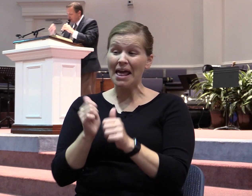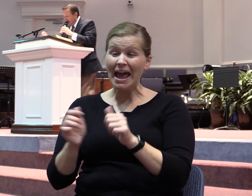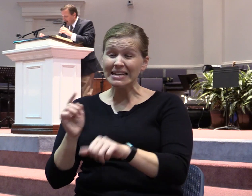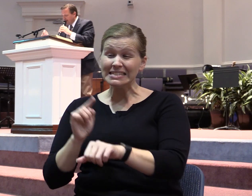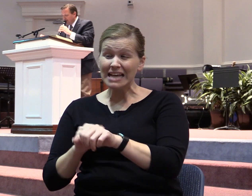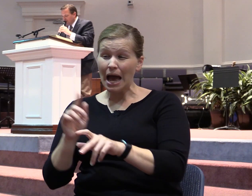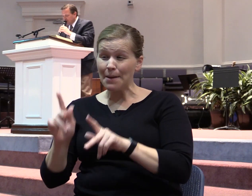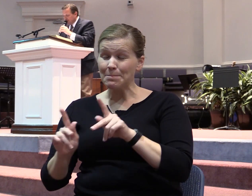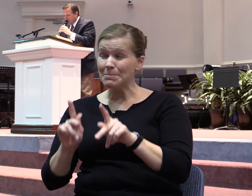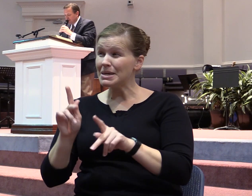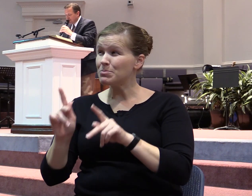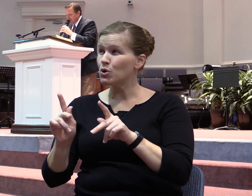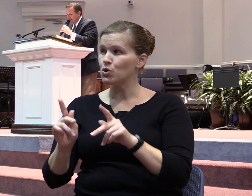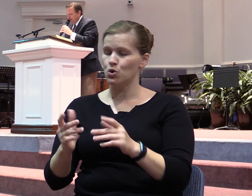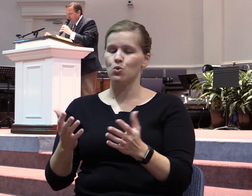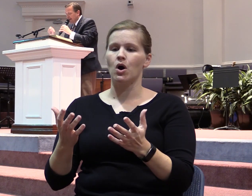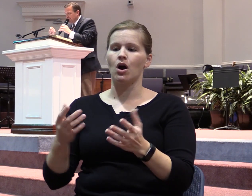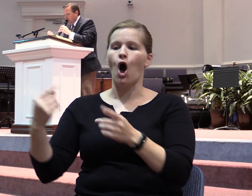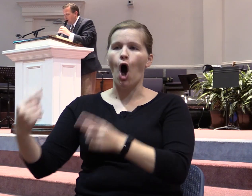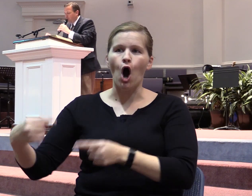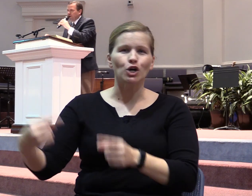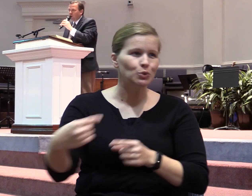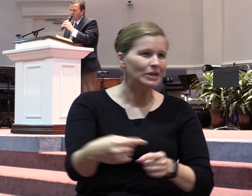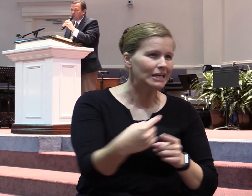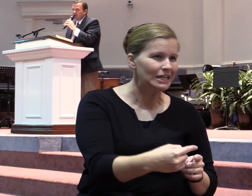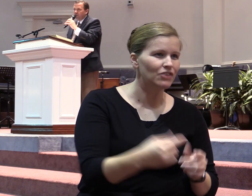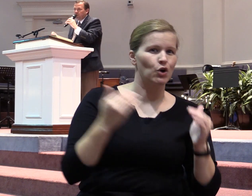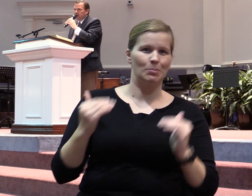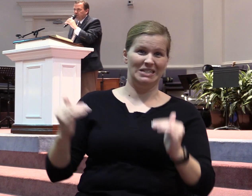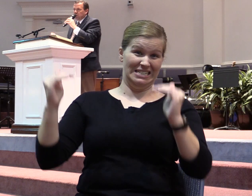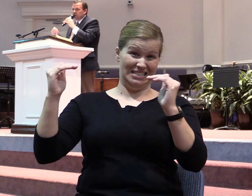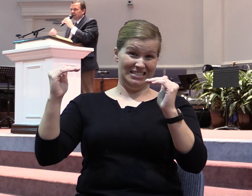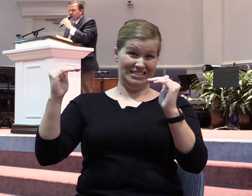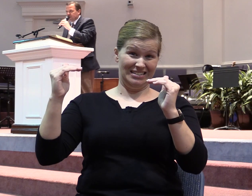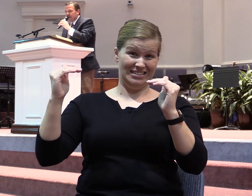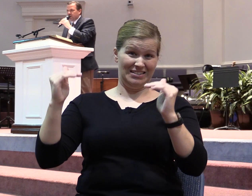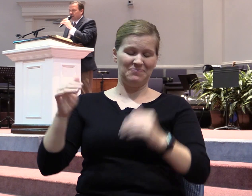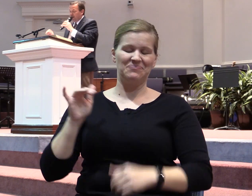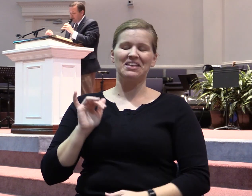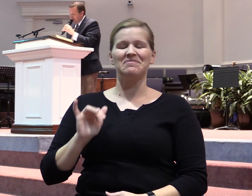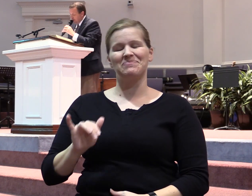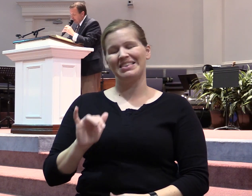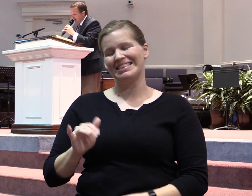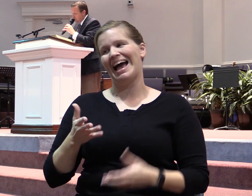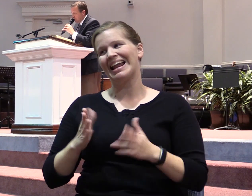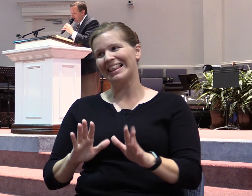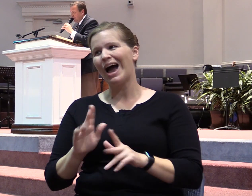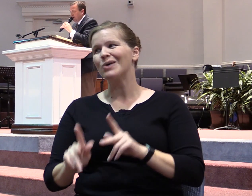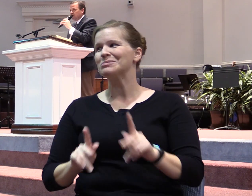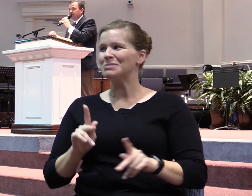jockeying for positions, then that is an open door for people to entertain stuff and be possessed with stuff that they should have